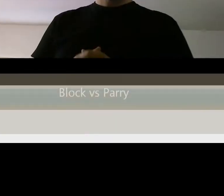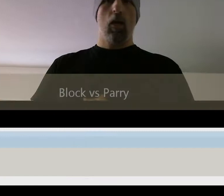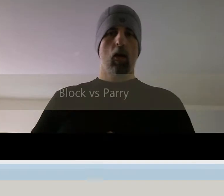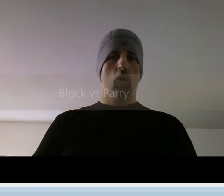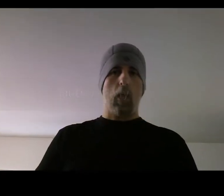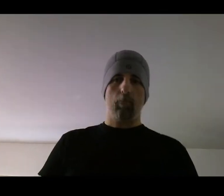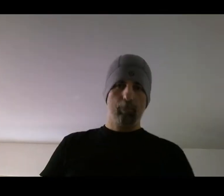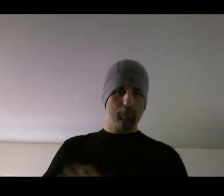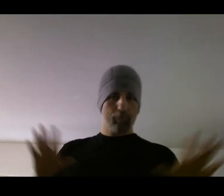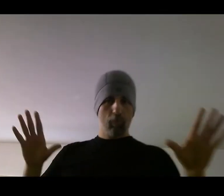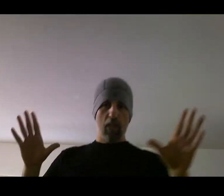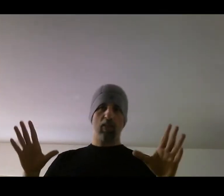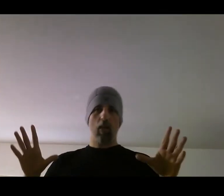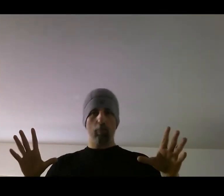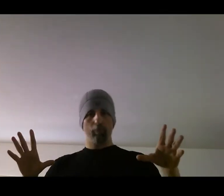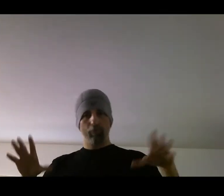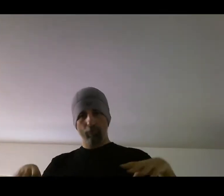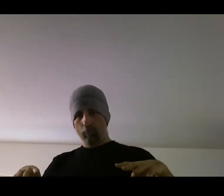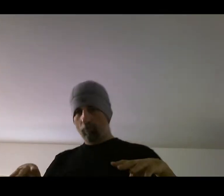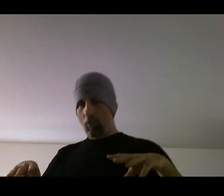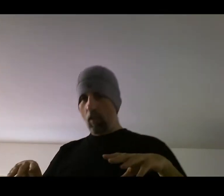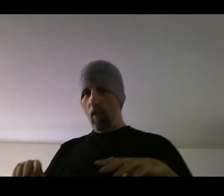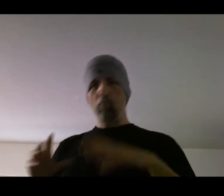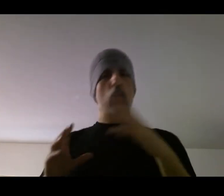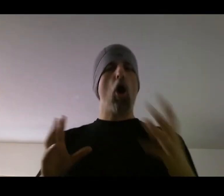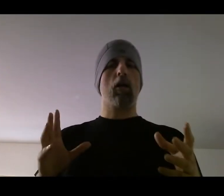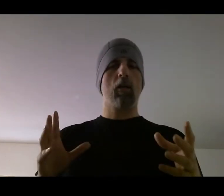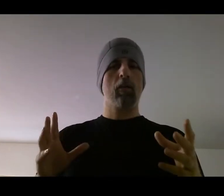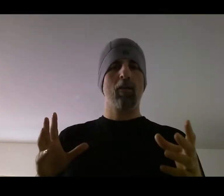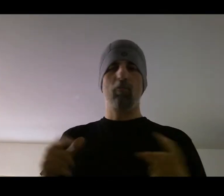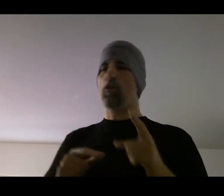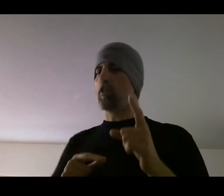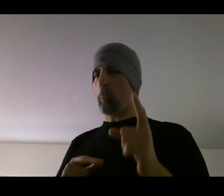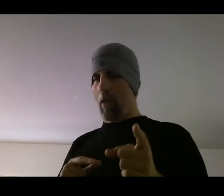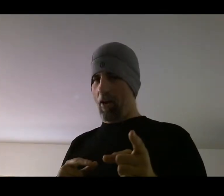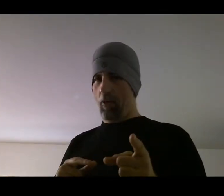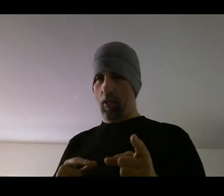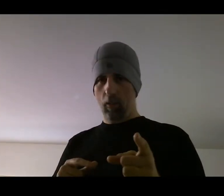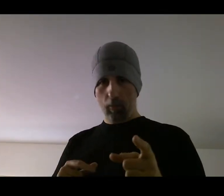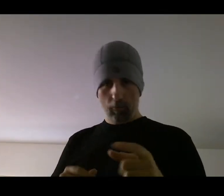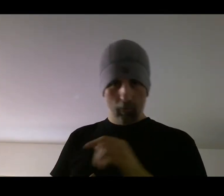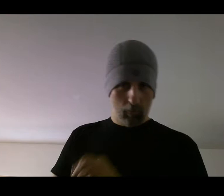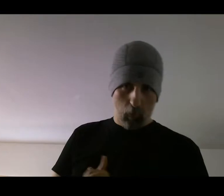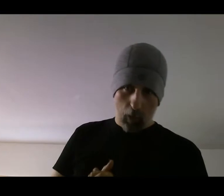Okay. Next up, a block versus a parry. Okay.